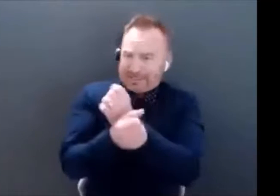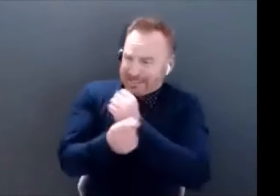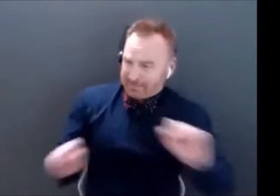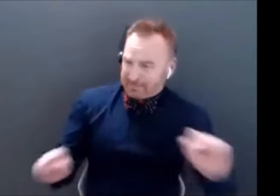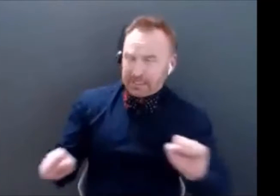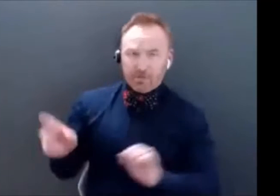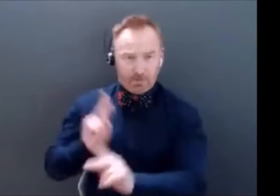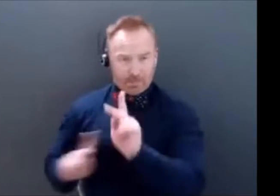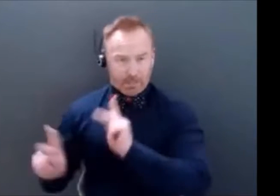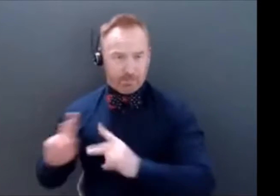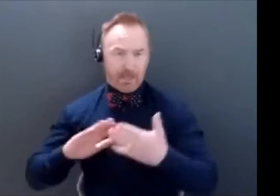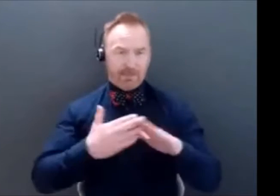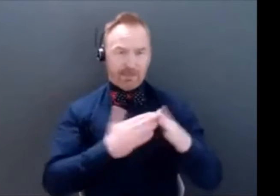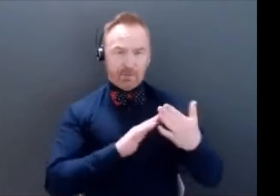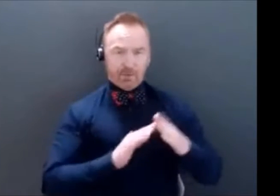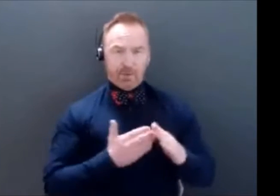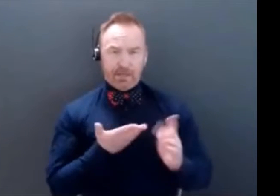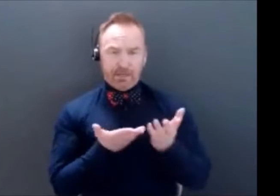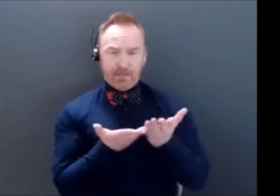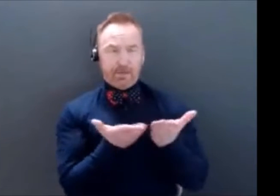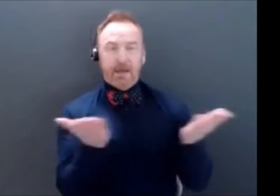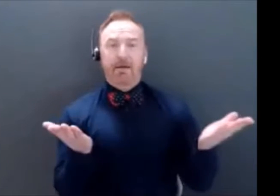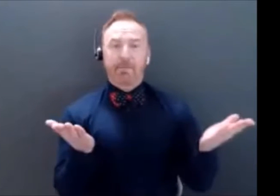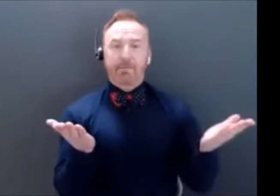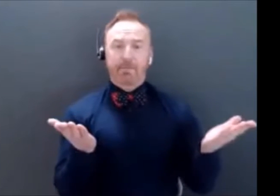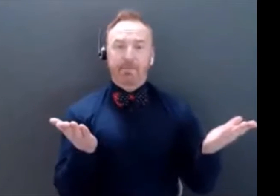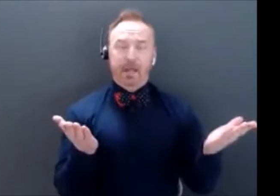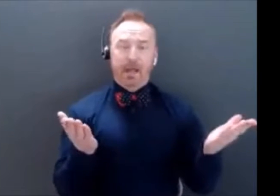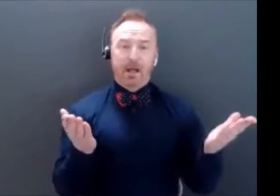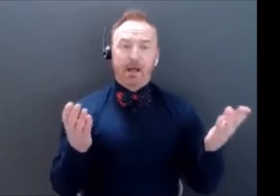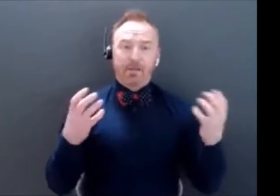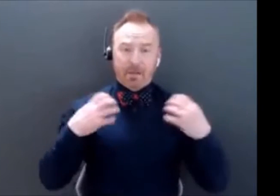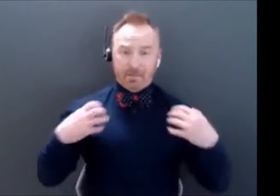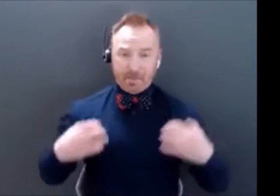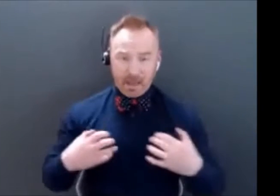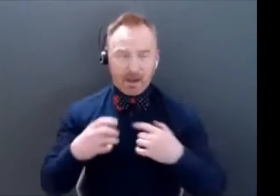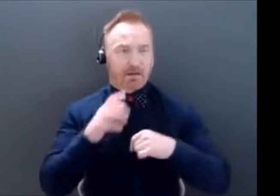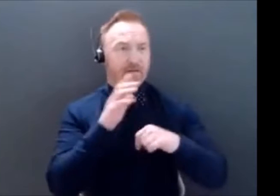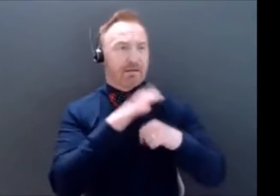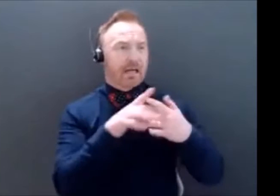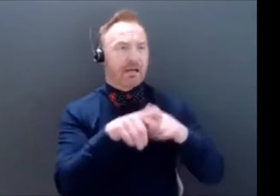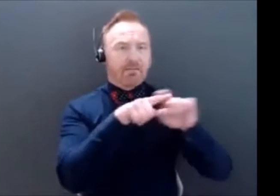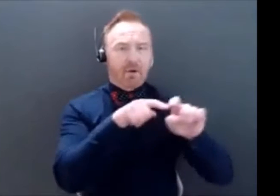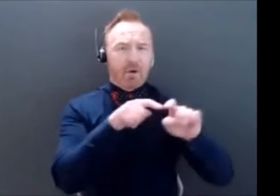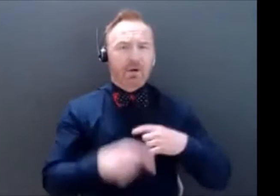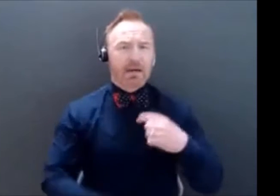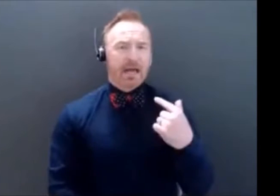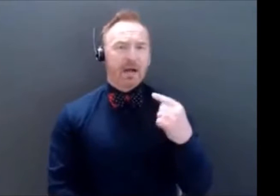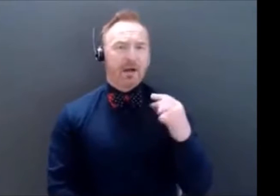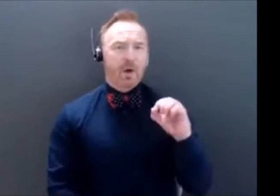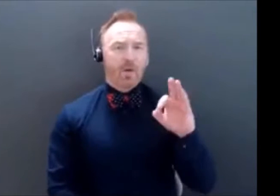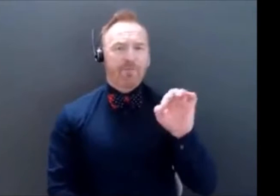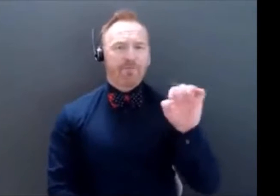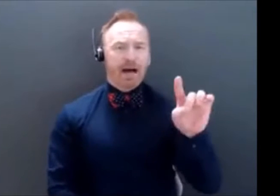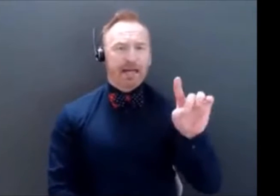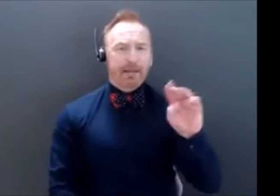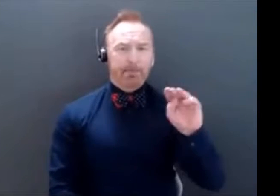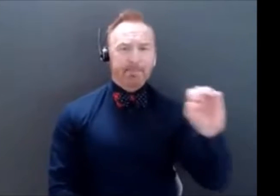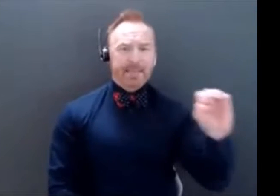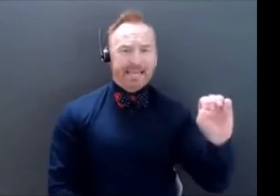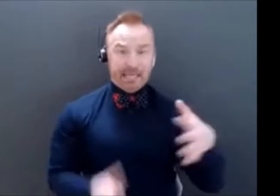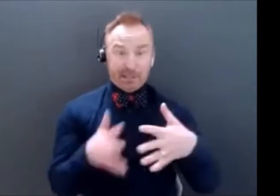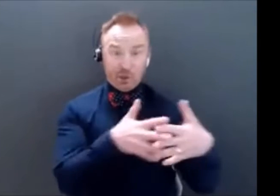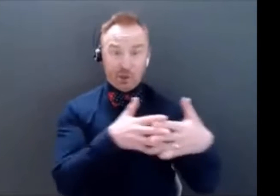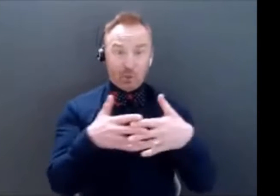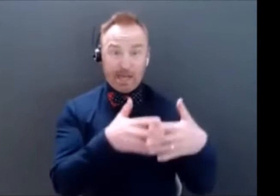I can't breathe when you're away, pulls me down Oh, you wanna question